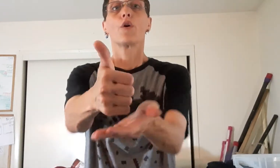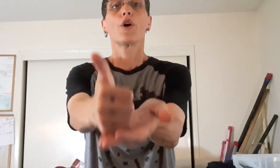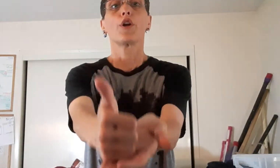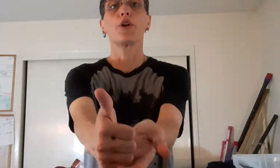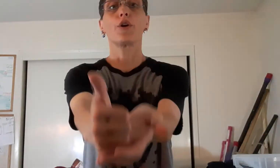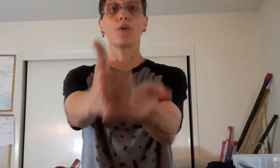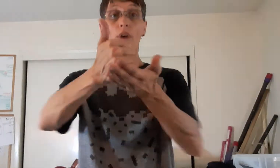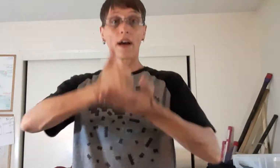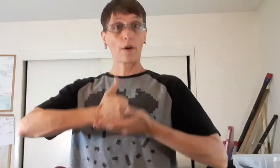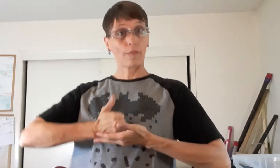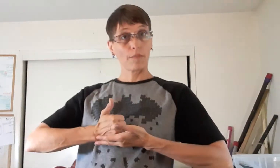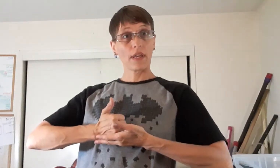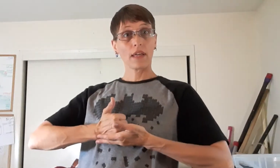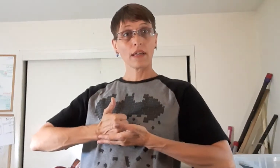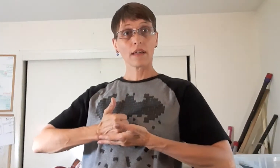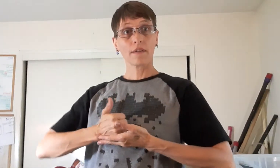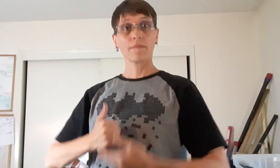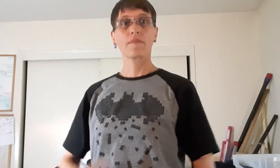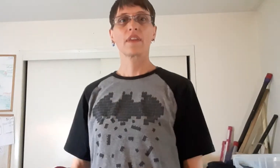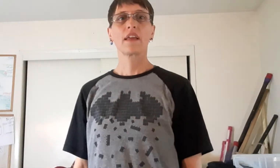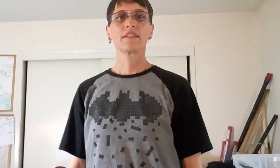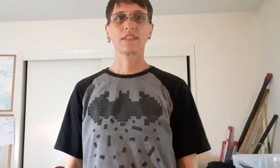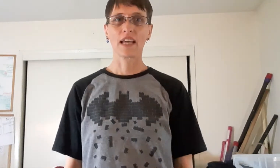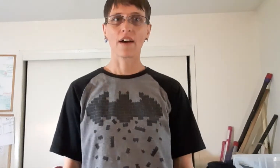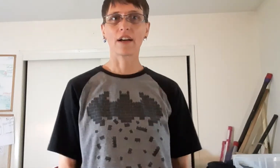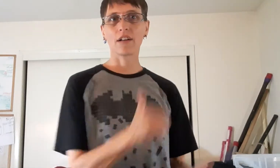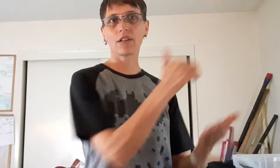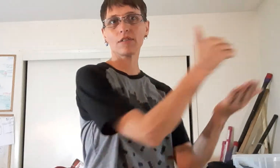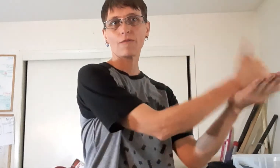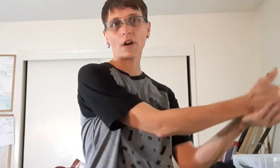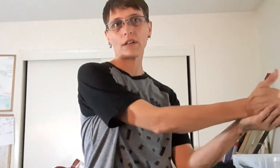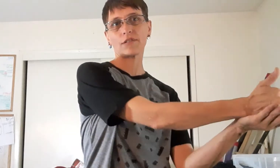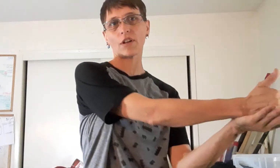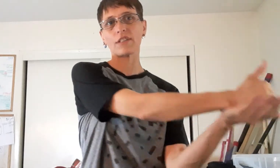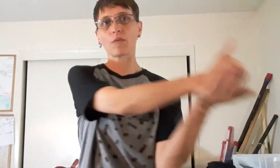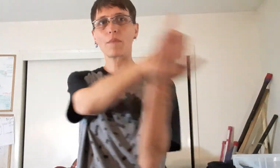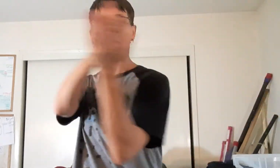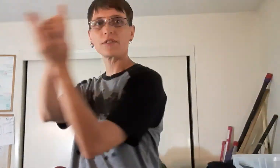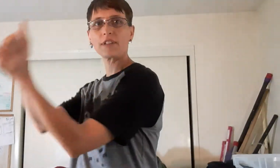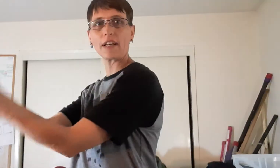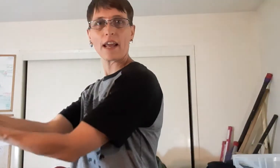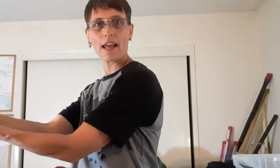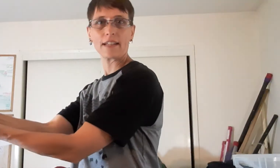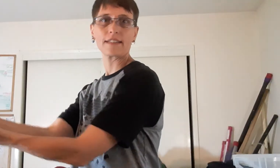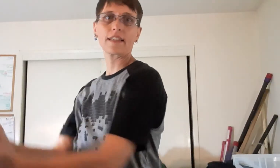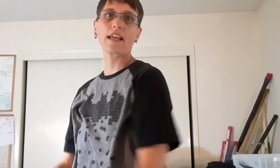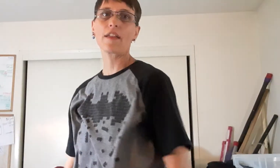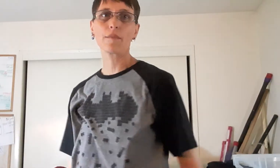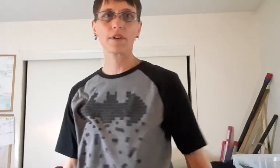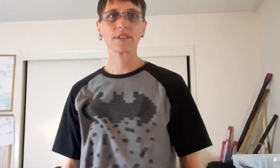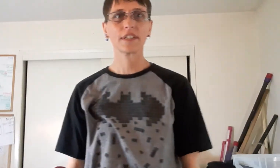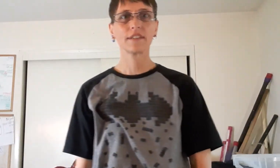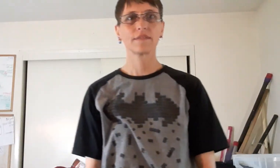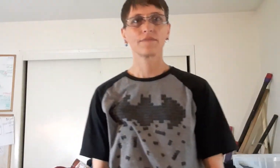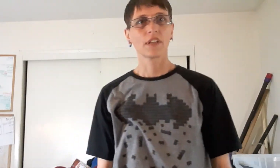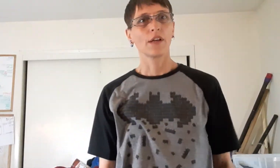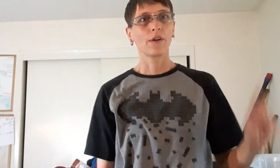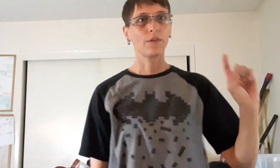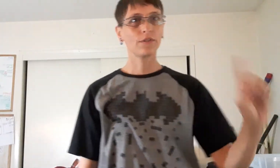You help me. See how it Starts at one person and ends at the other person. Who's